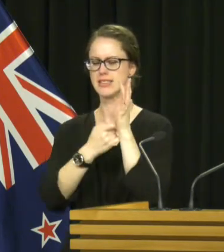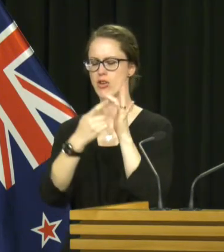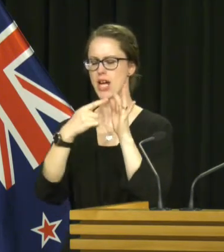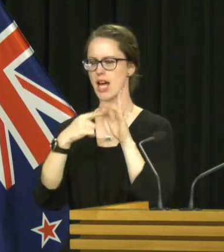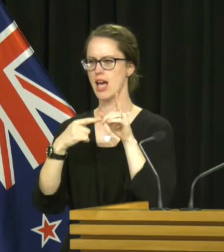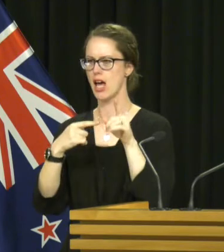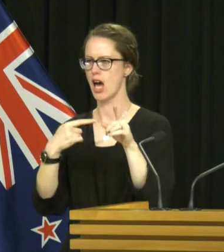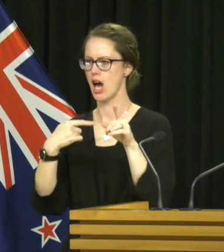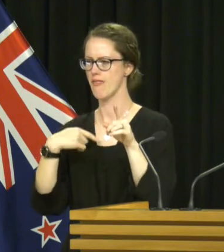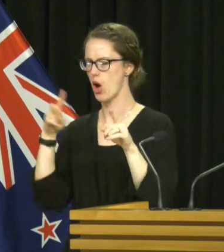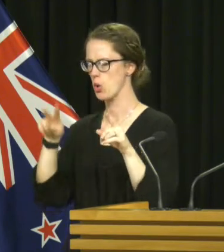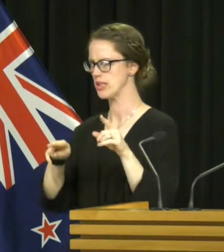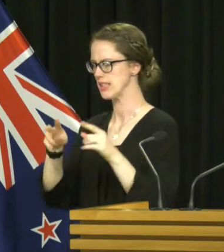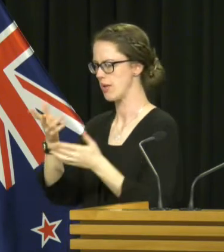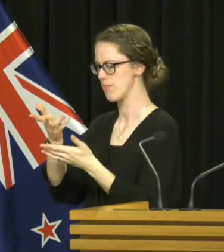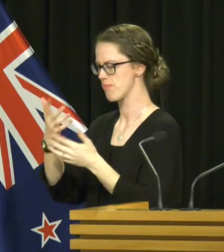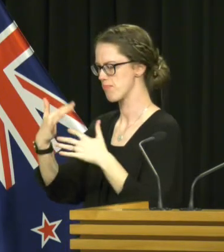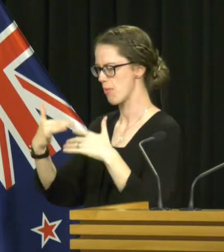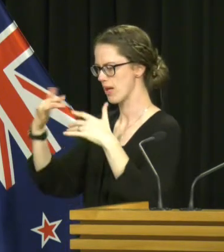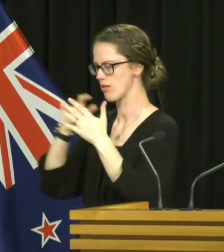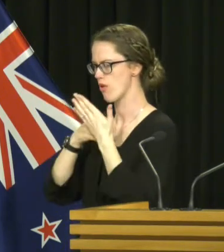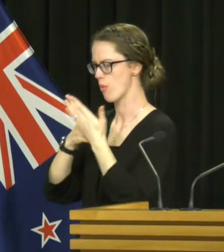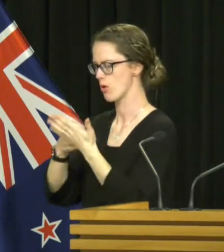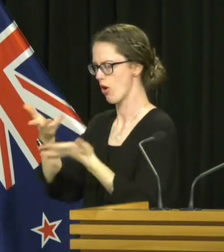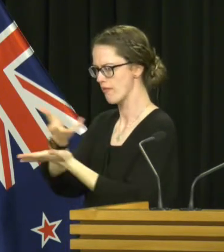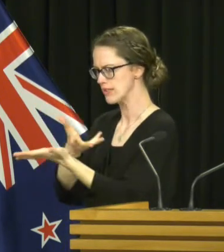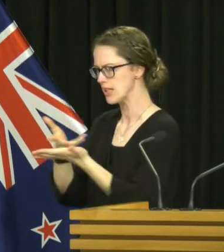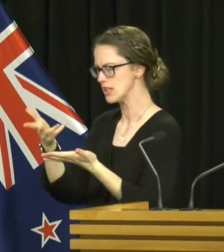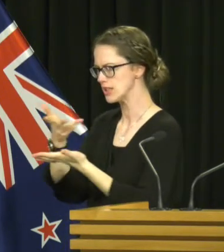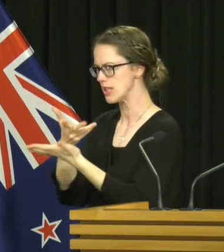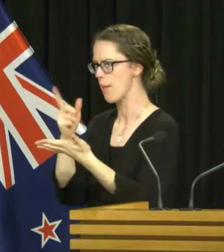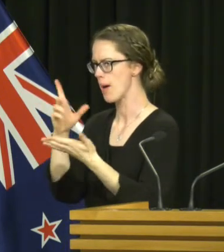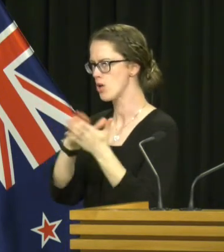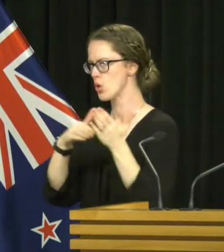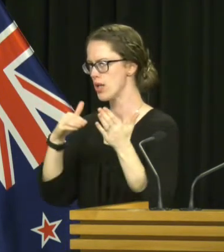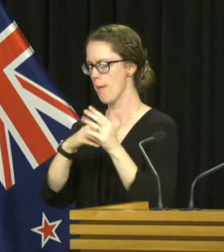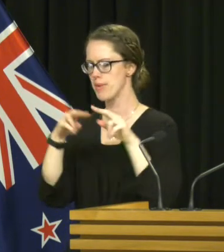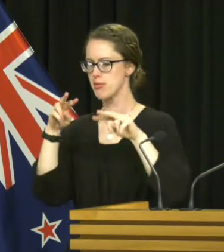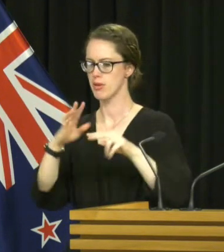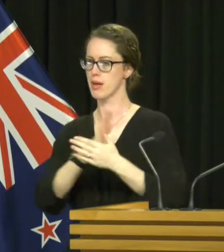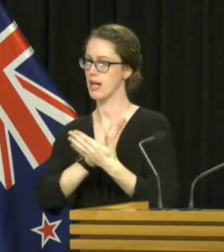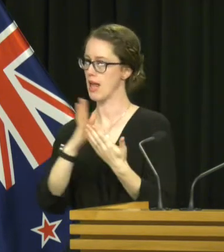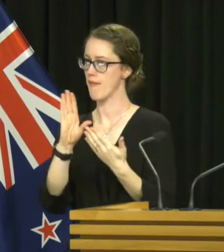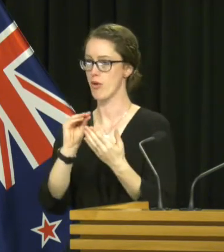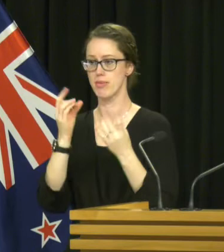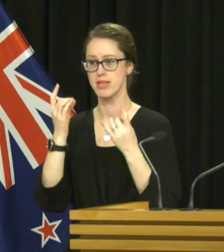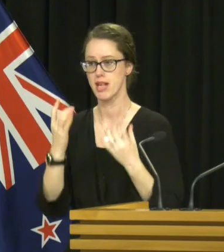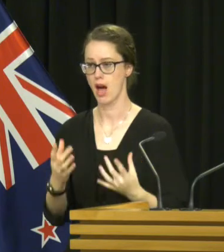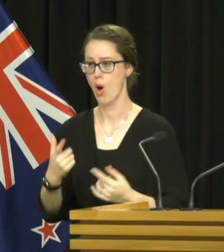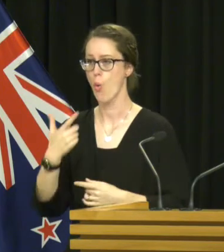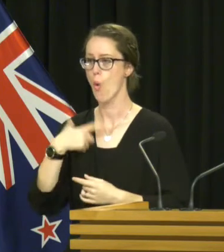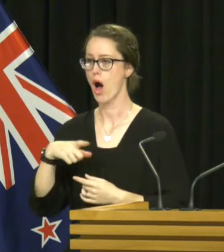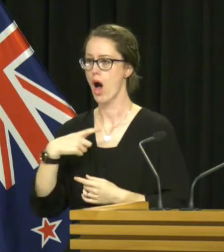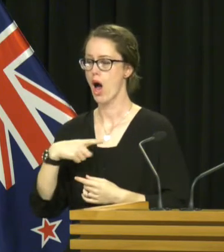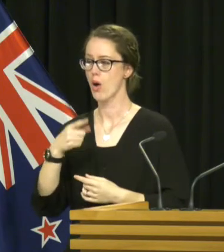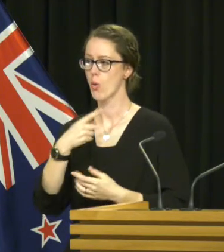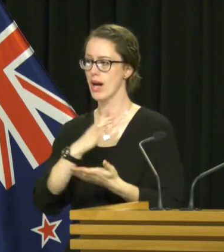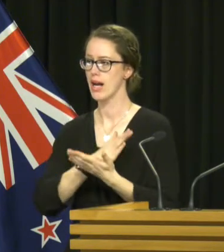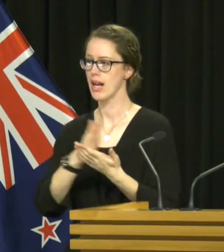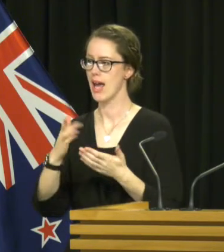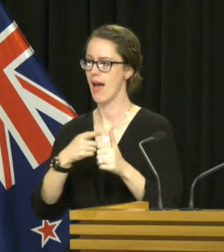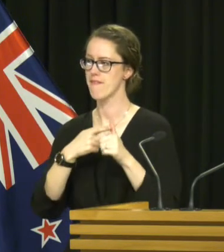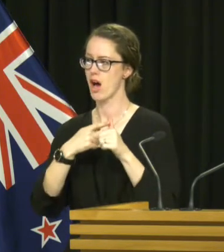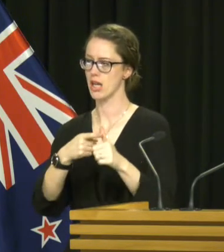conversations beyond what I've seen publicly reported, but New Zealand's position has been very, very clear from the outset. The reason we gave such clear